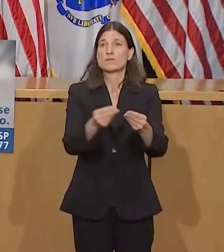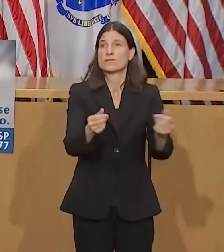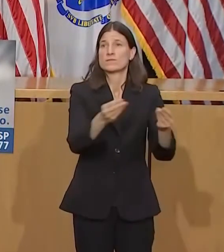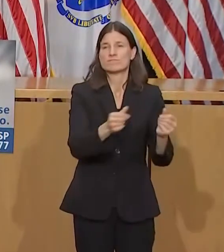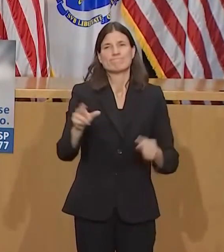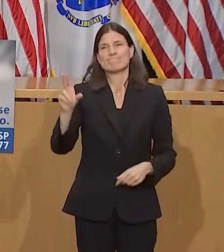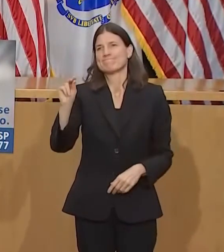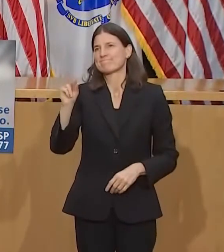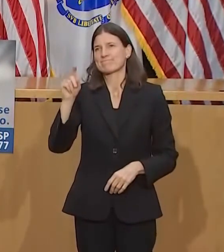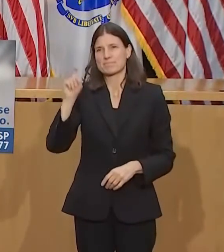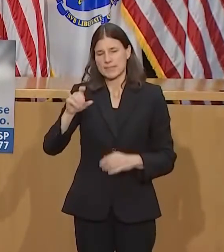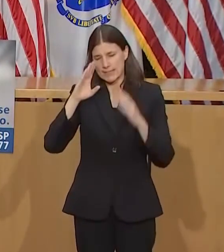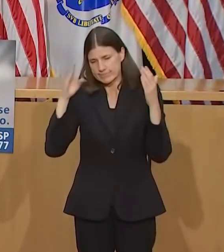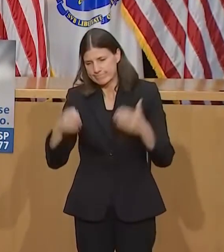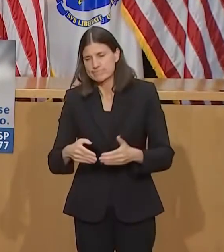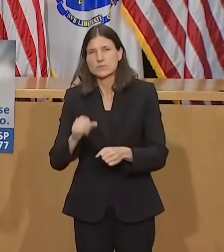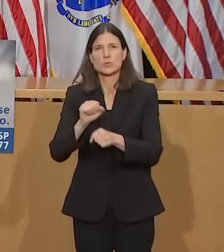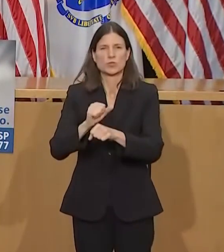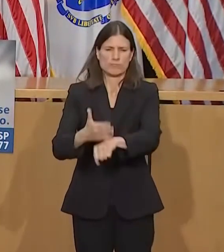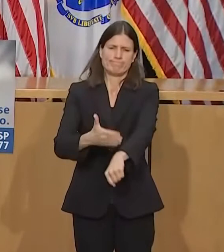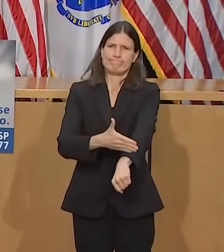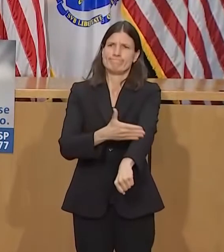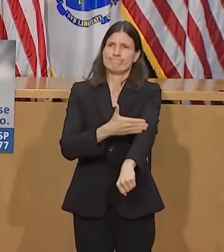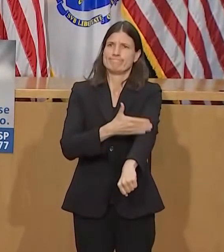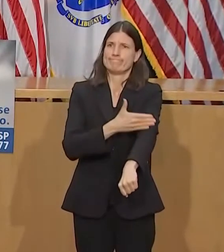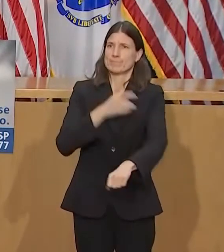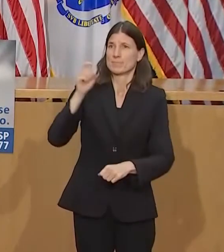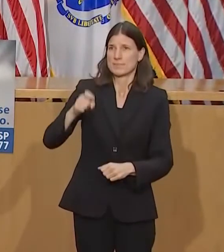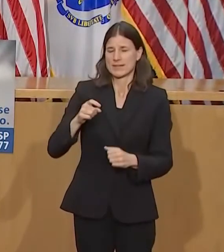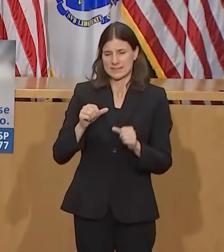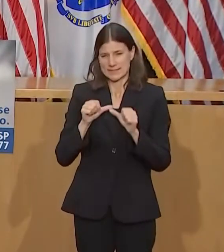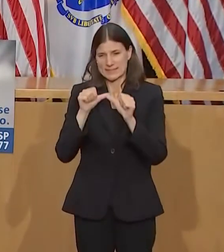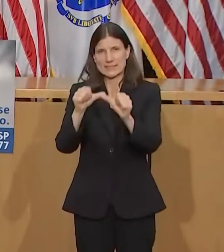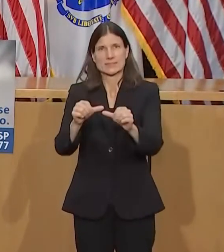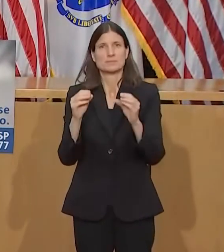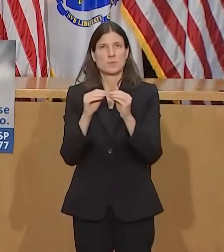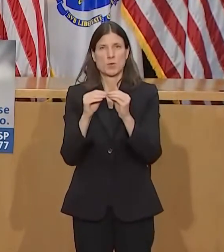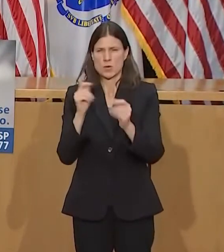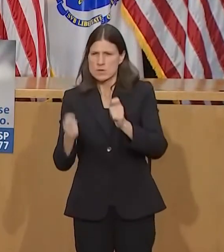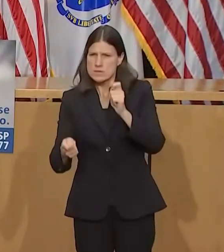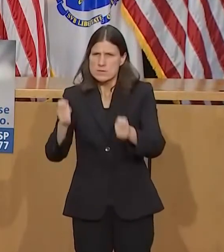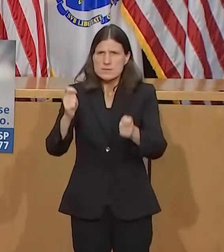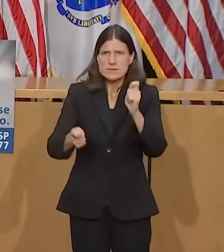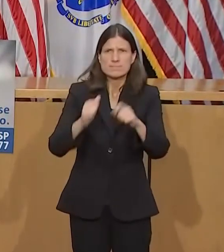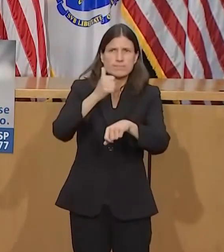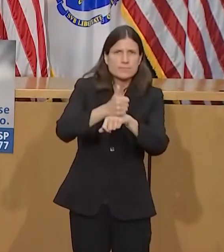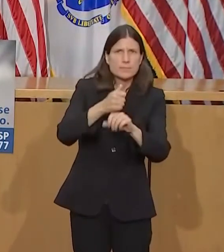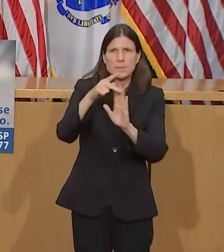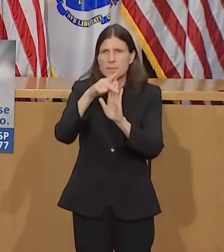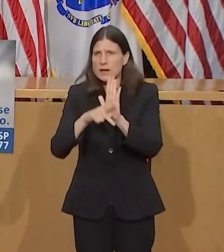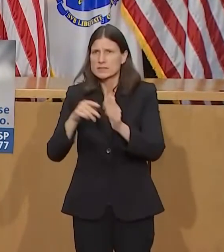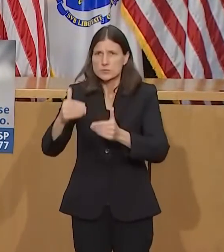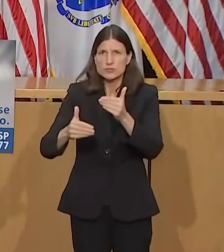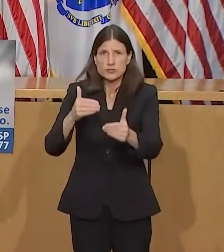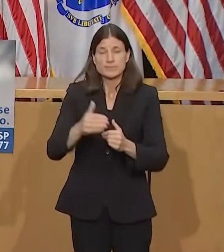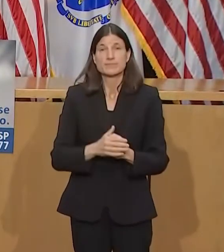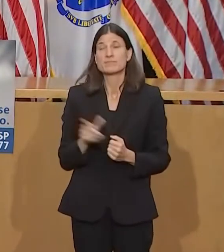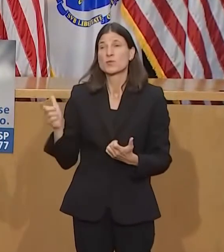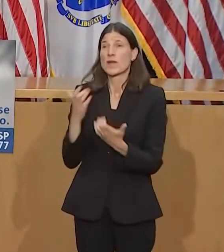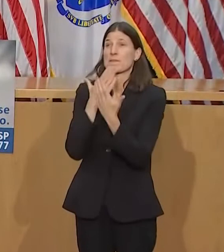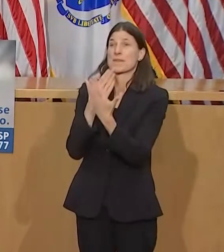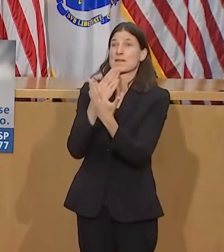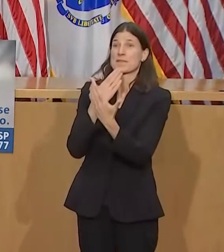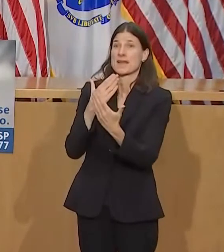again to the caucus for your support and your input on many issues over the course of the last five and a half years, and especially on this one.